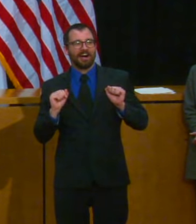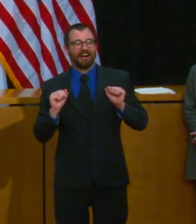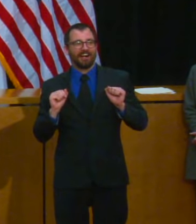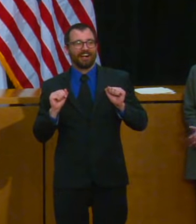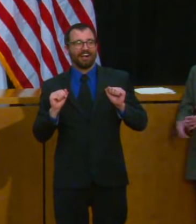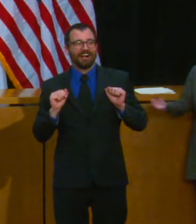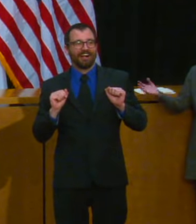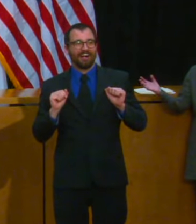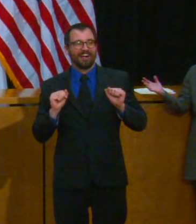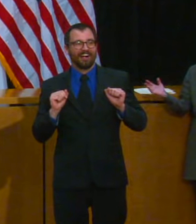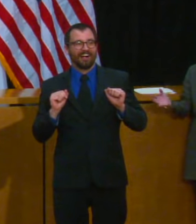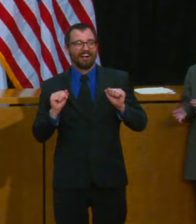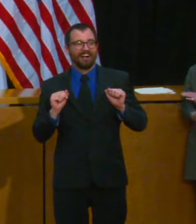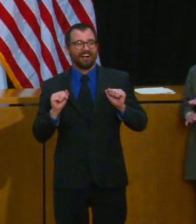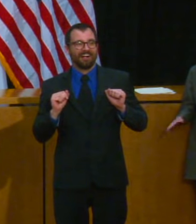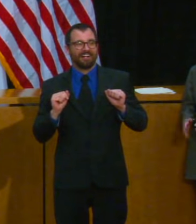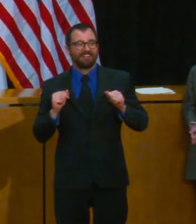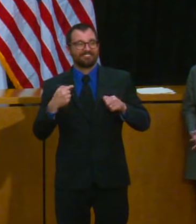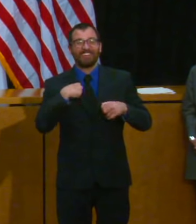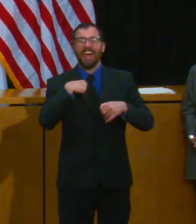which would be bad for my mental health